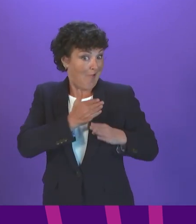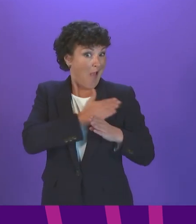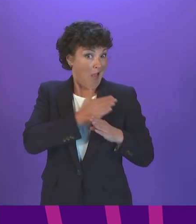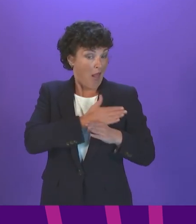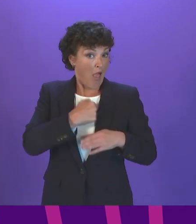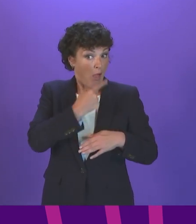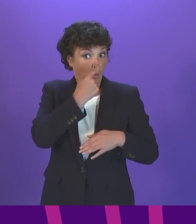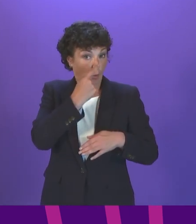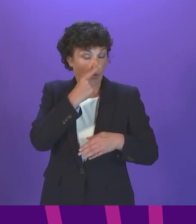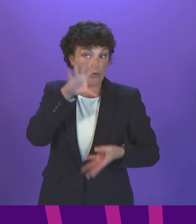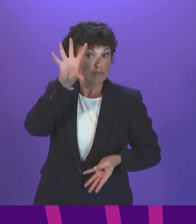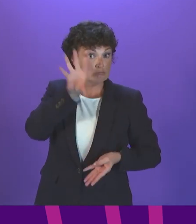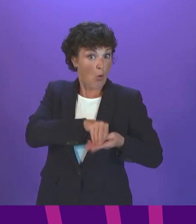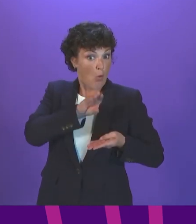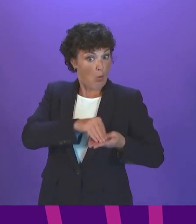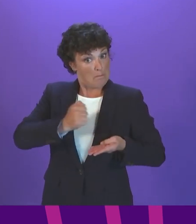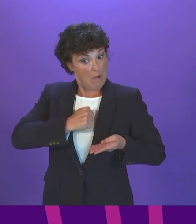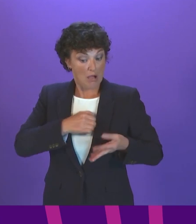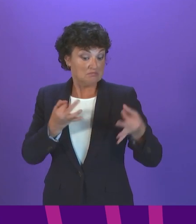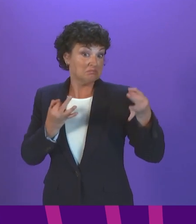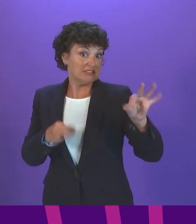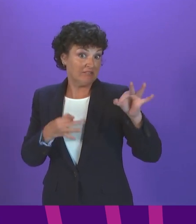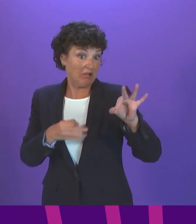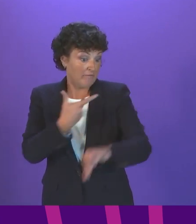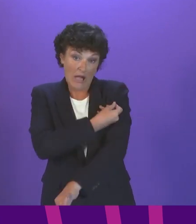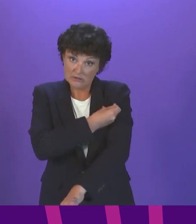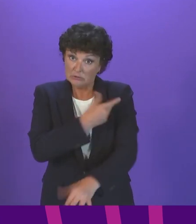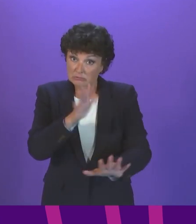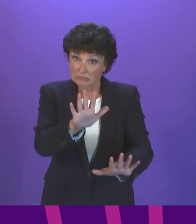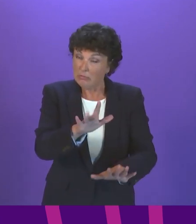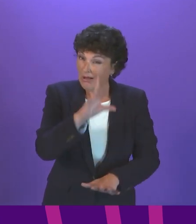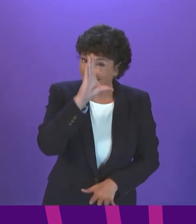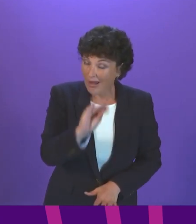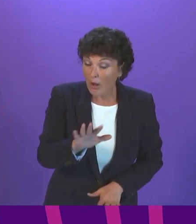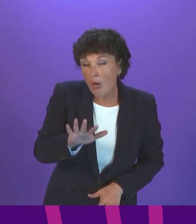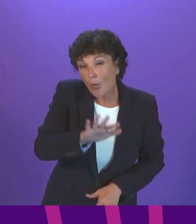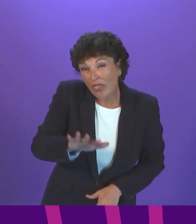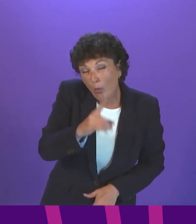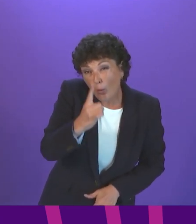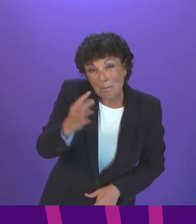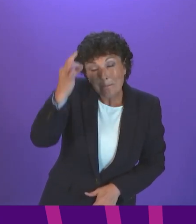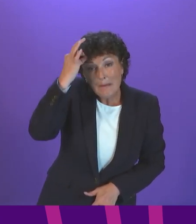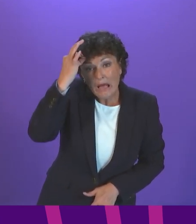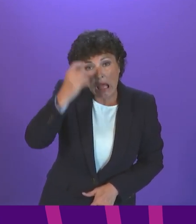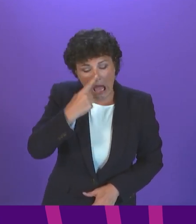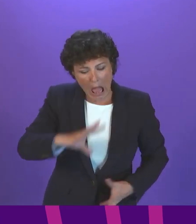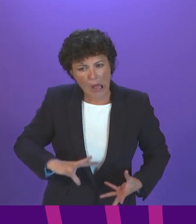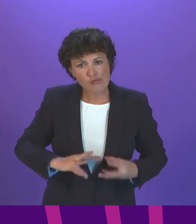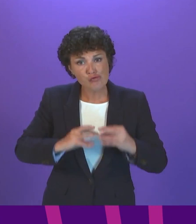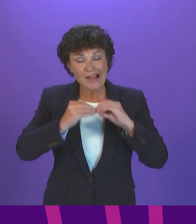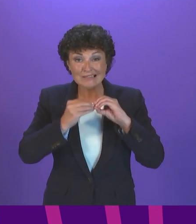my record of vaccination certificate. Within a minute I managed to create a copy